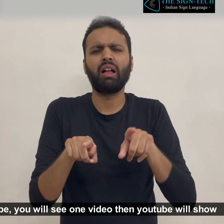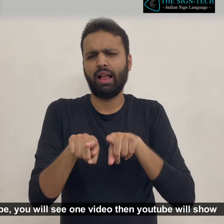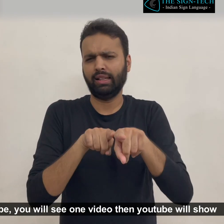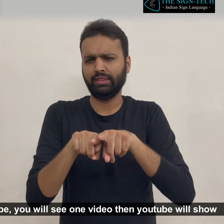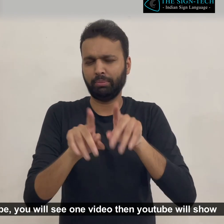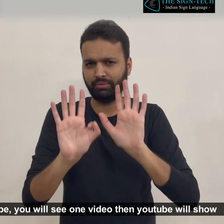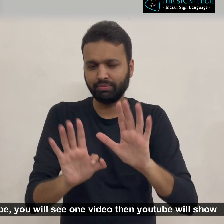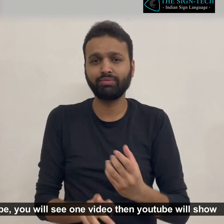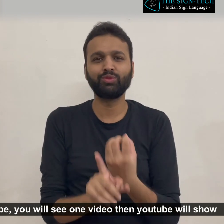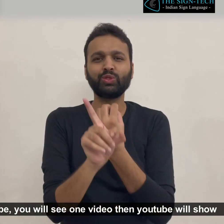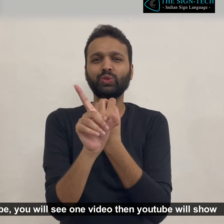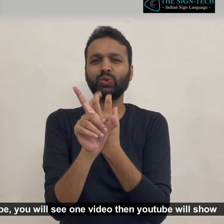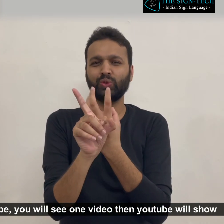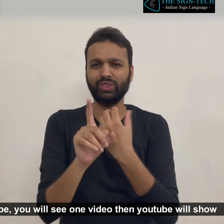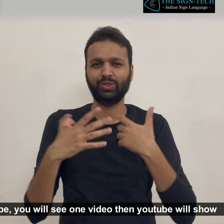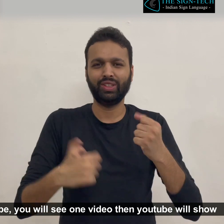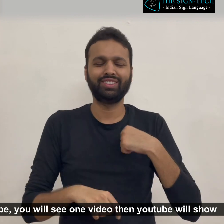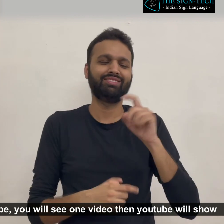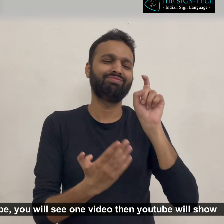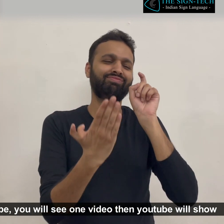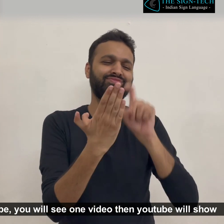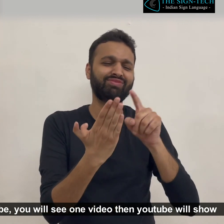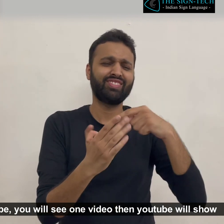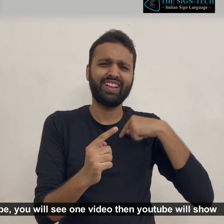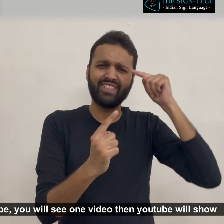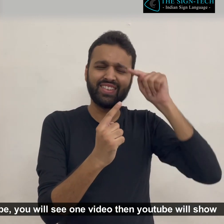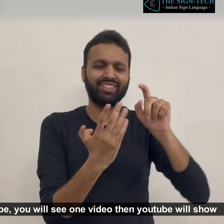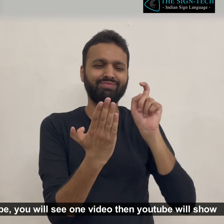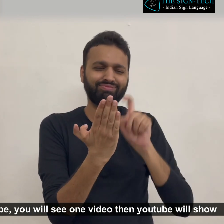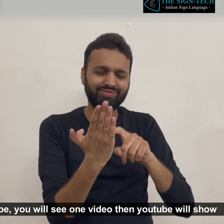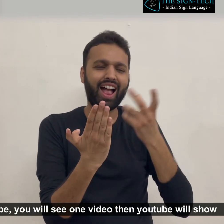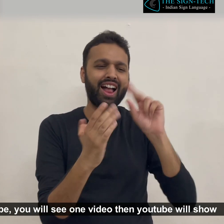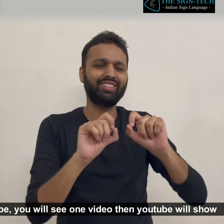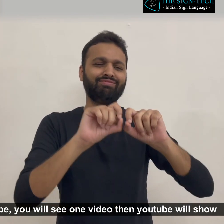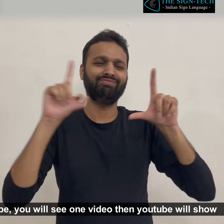For example, when you go to YouTube, you will see one video then YouTube will show.